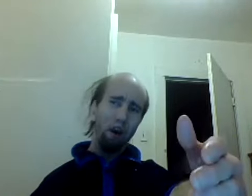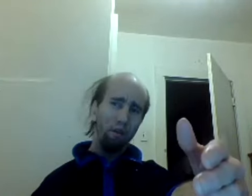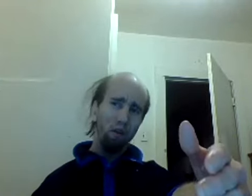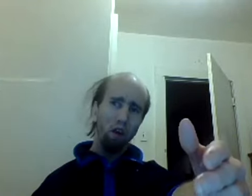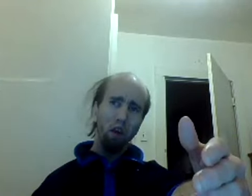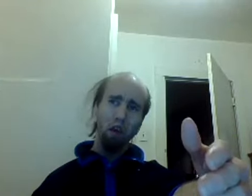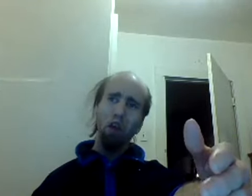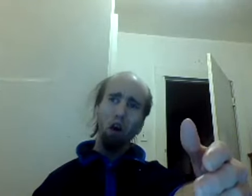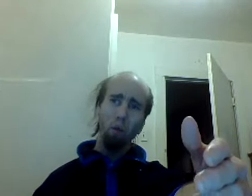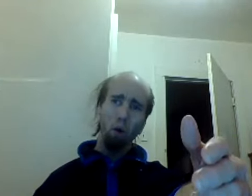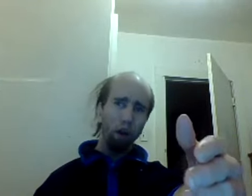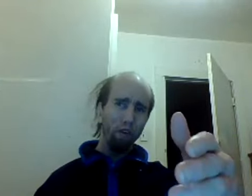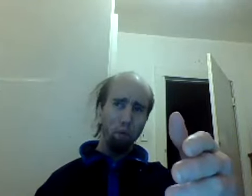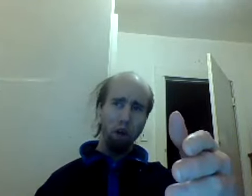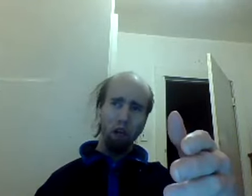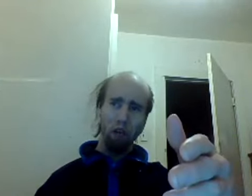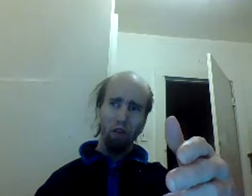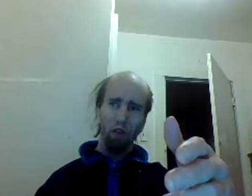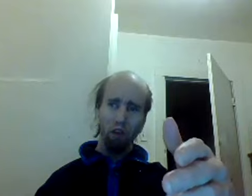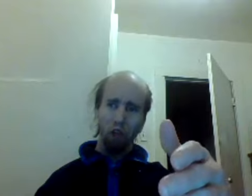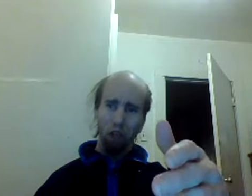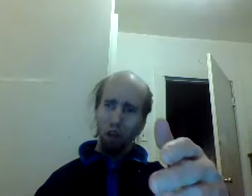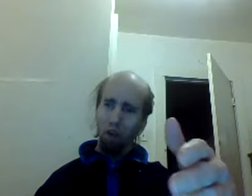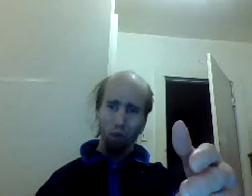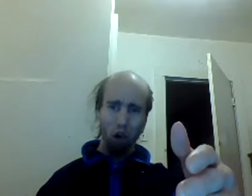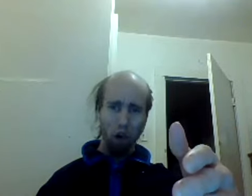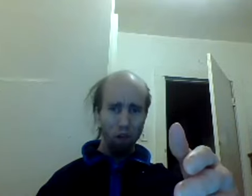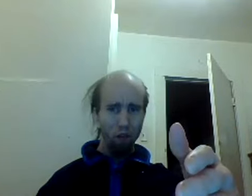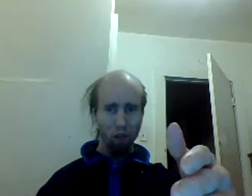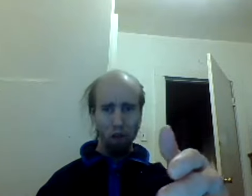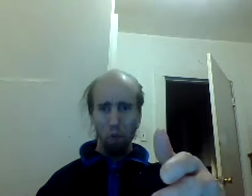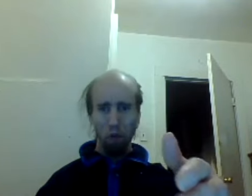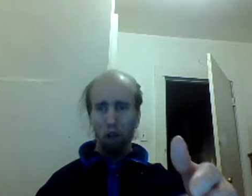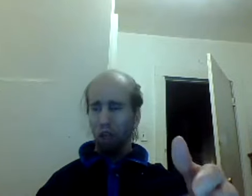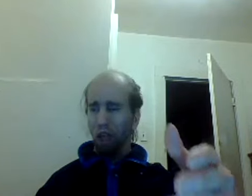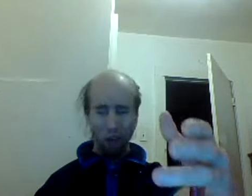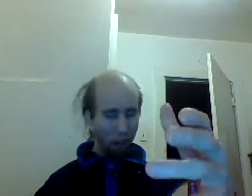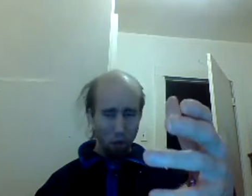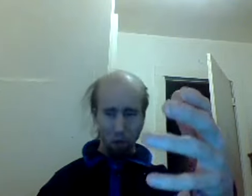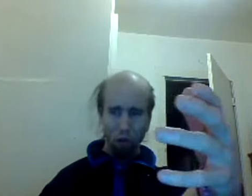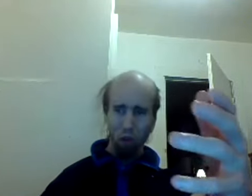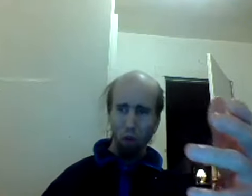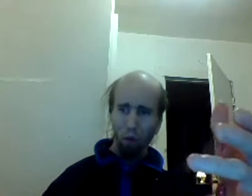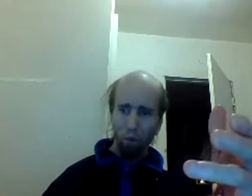may have you know more experience years wise than me yeah that may be true